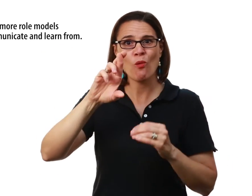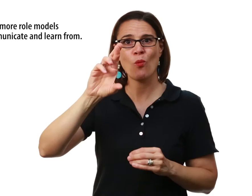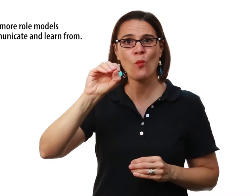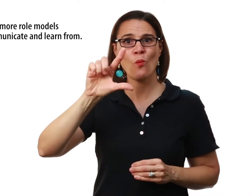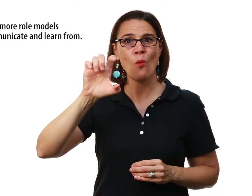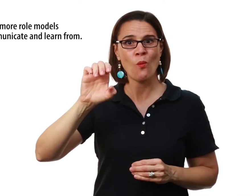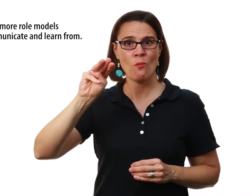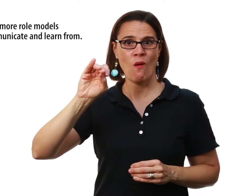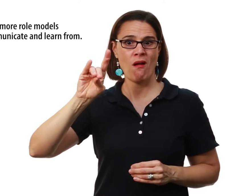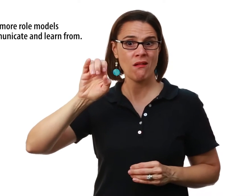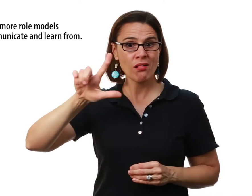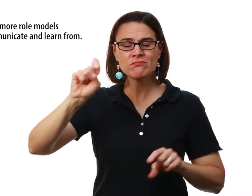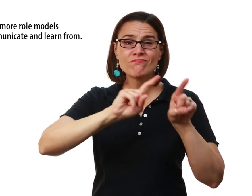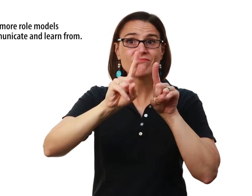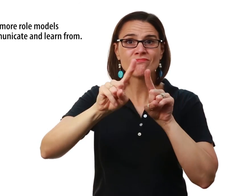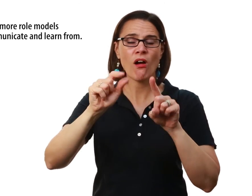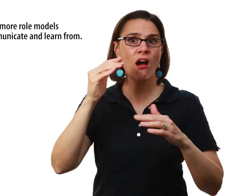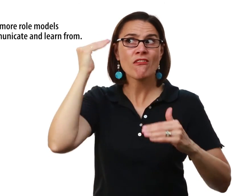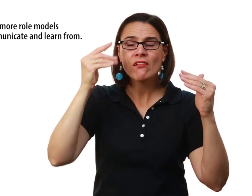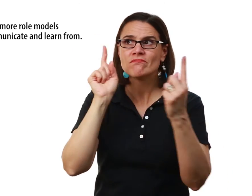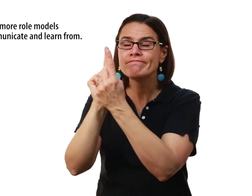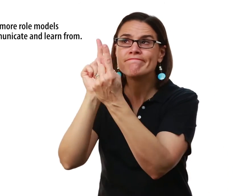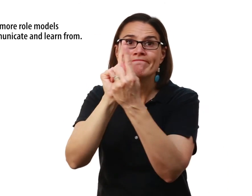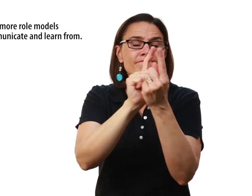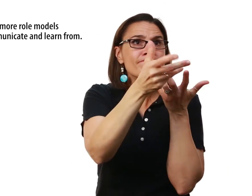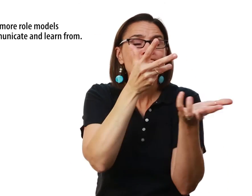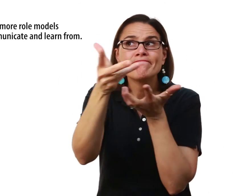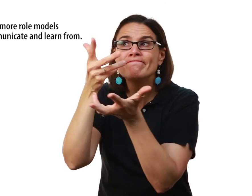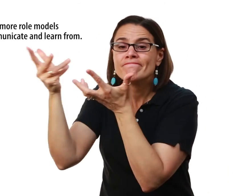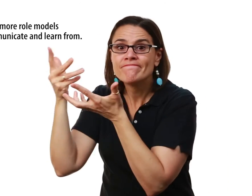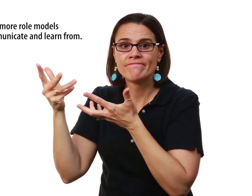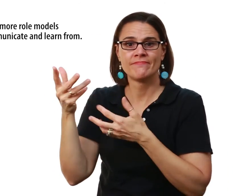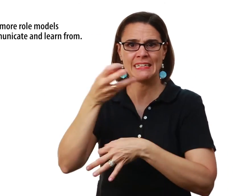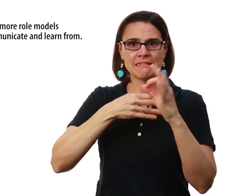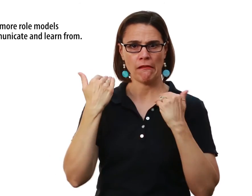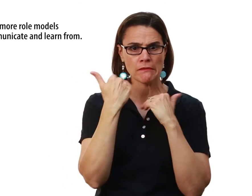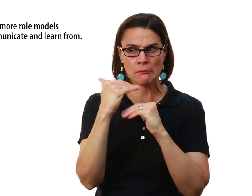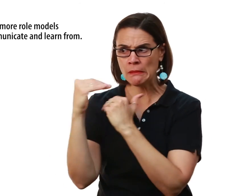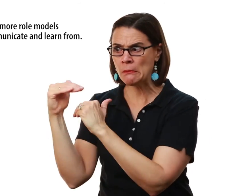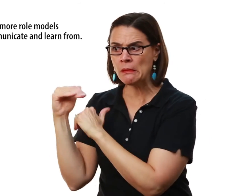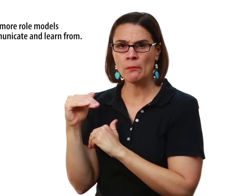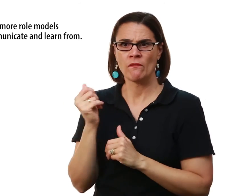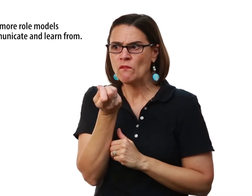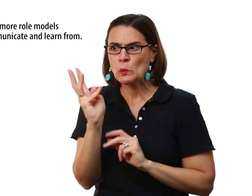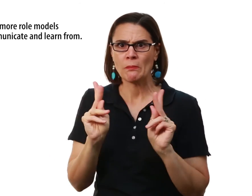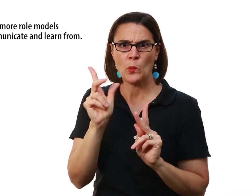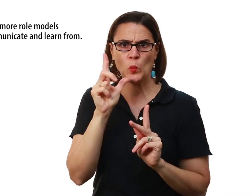role models Different adults that they can interact with and communicate with Instead of limiting it to only a few people who